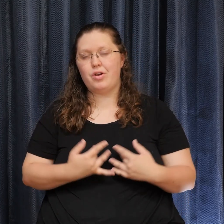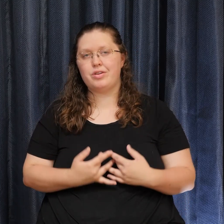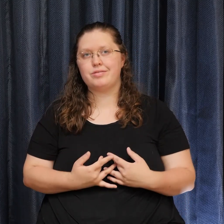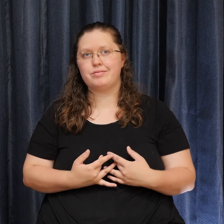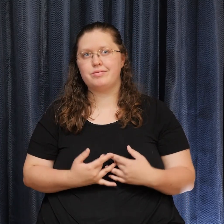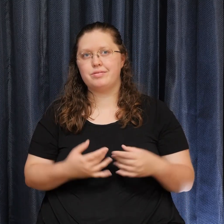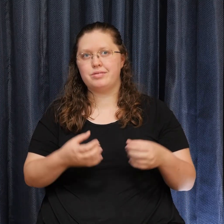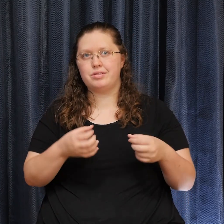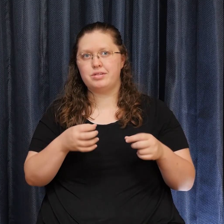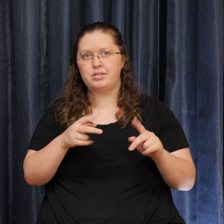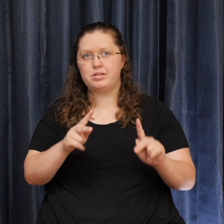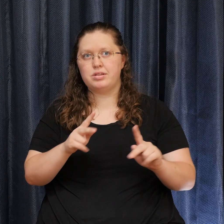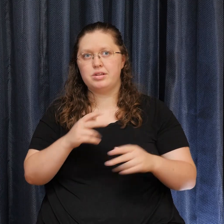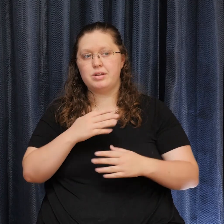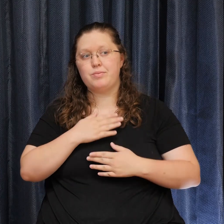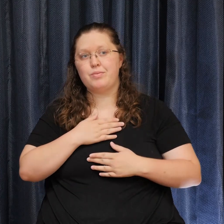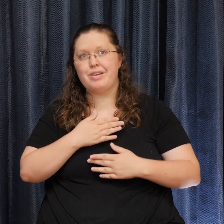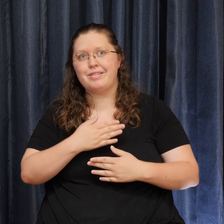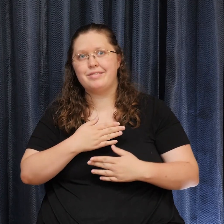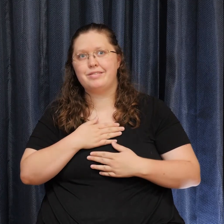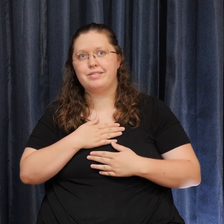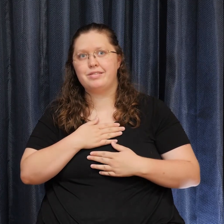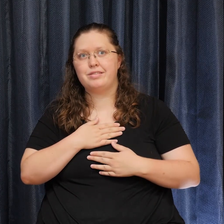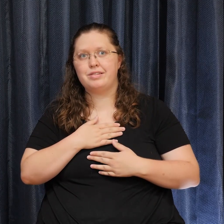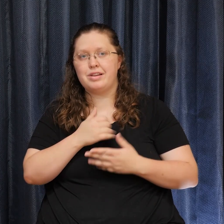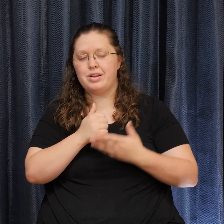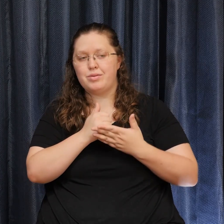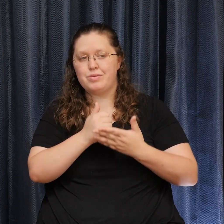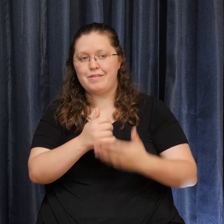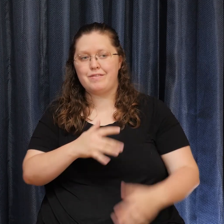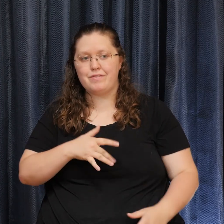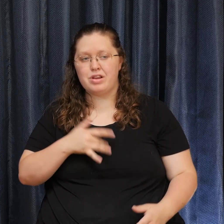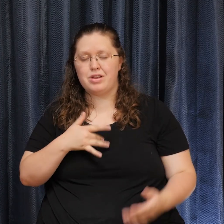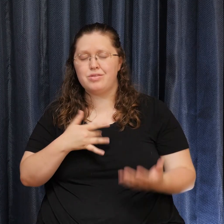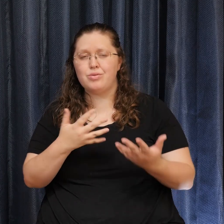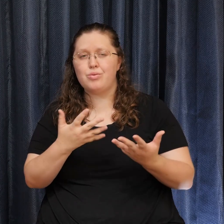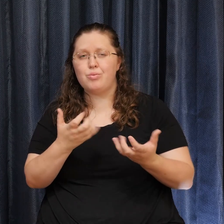you the longing for peace. Breathing in